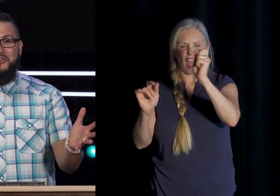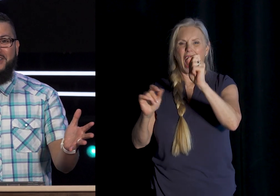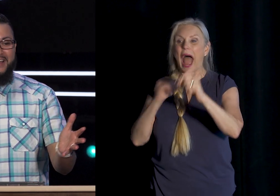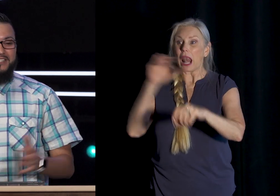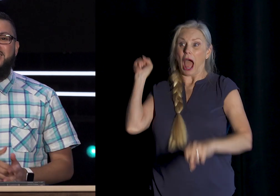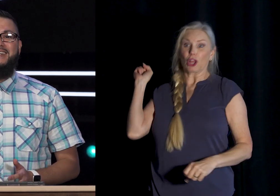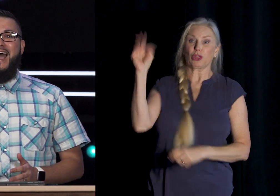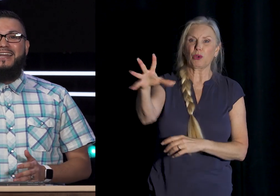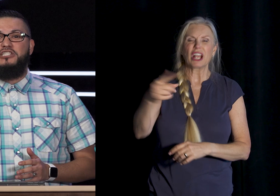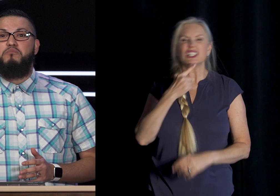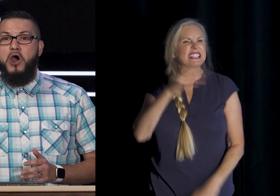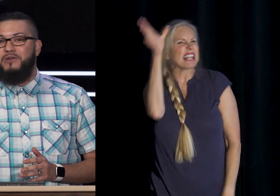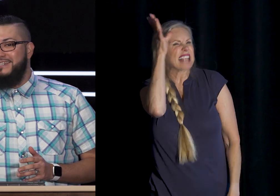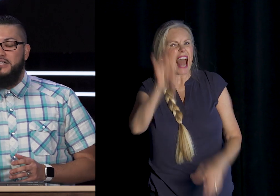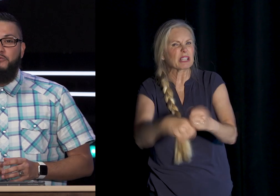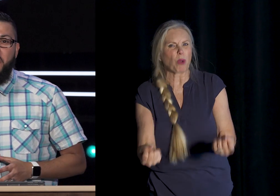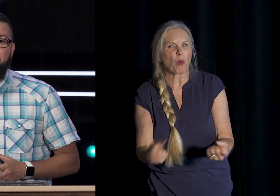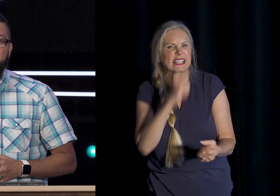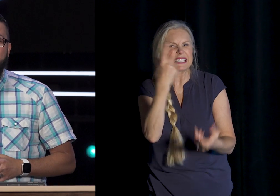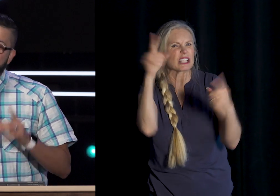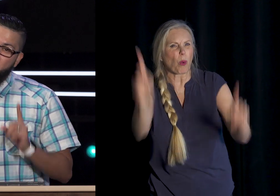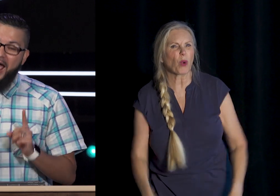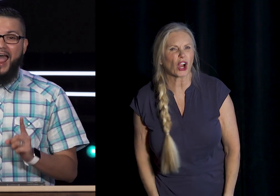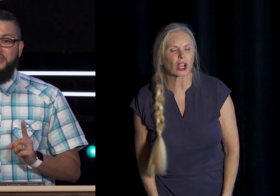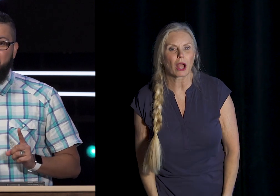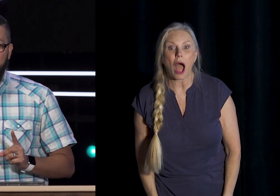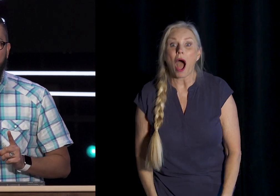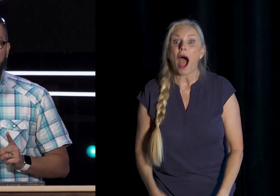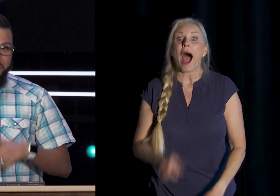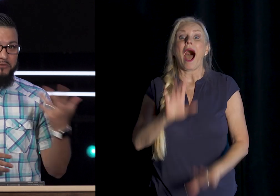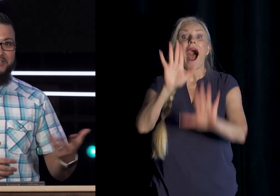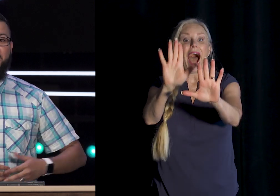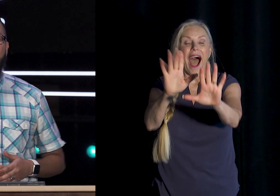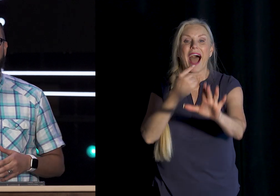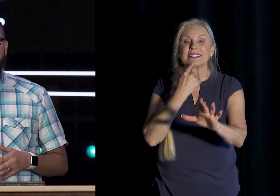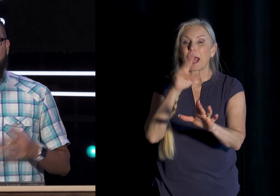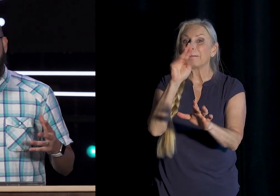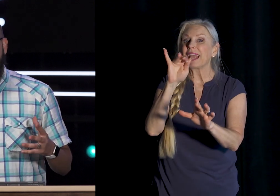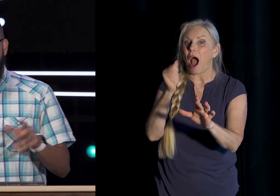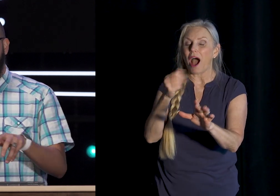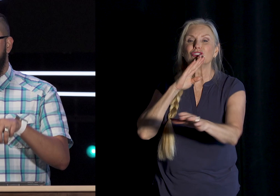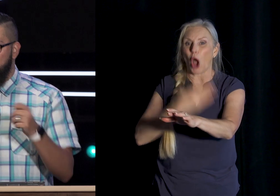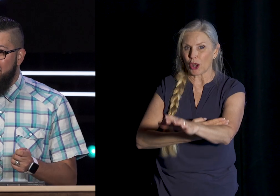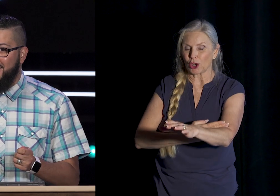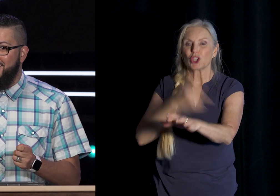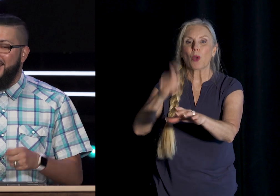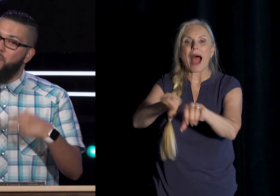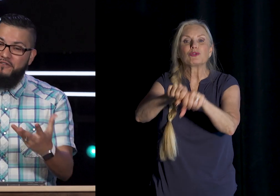Doing She said Daddy It's broke It doesn't Work And I said Well actually Mija Which means Daughter I said You have To break It in Order